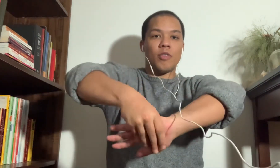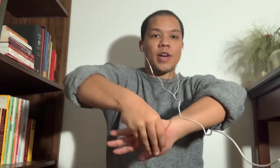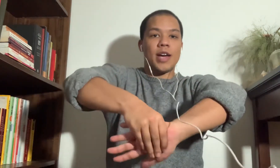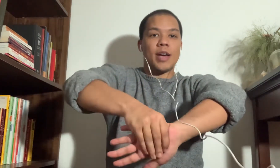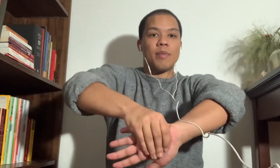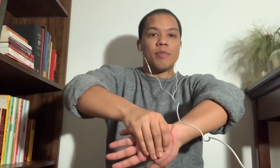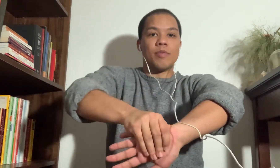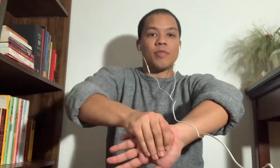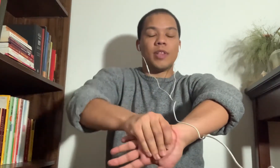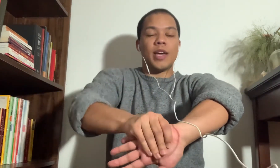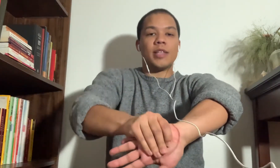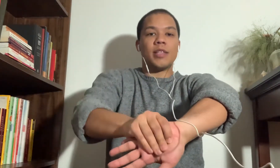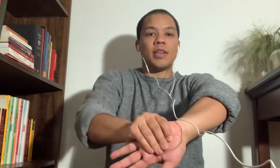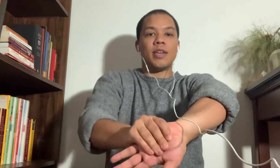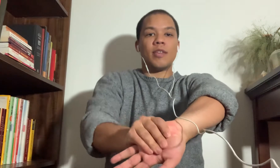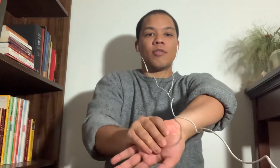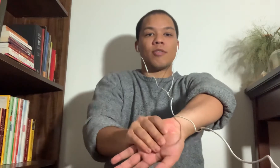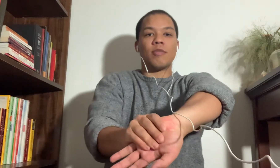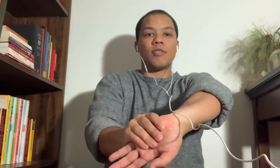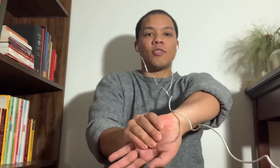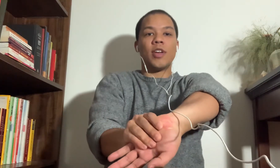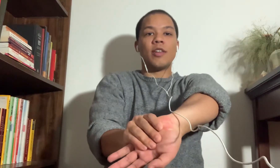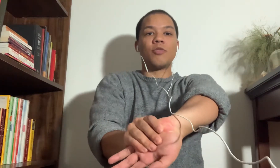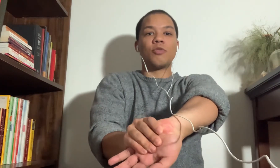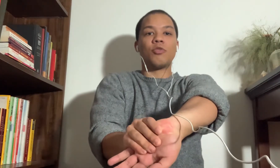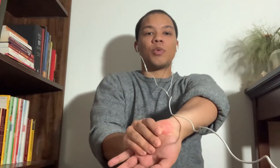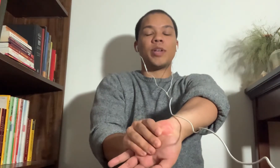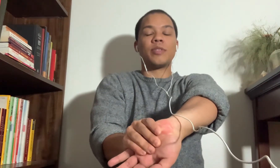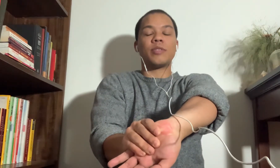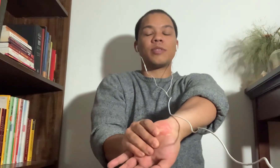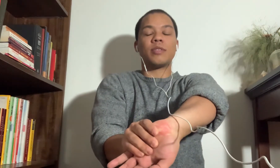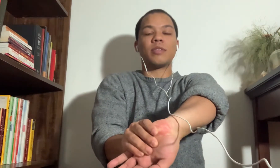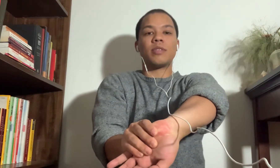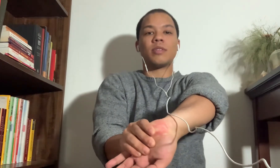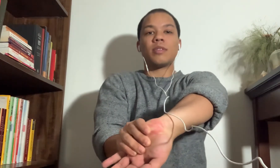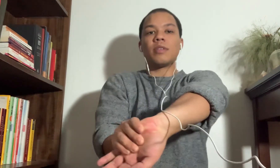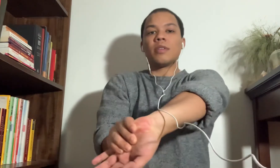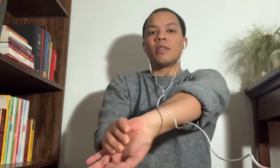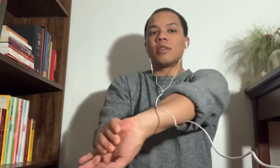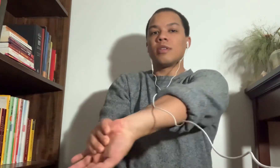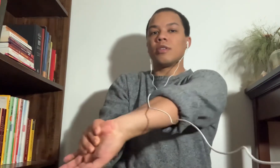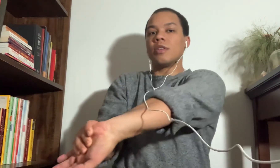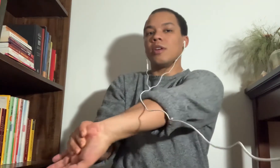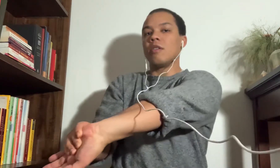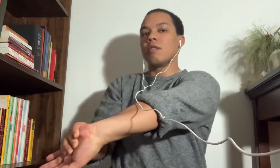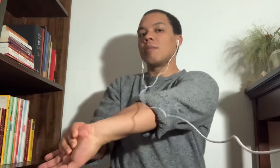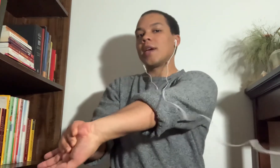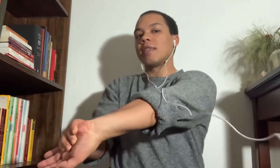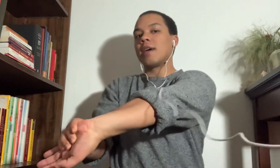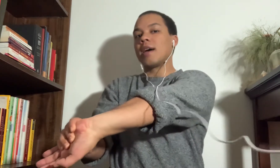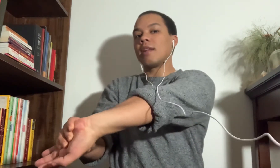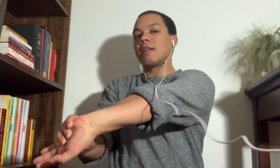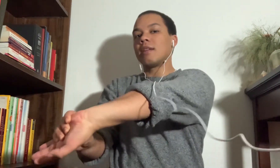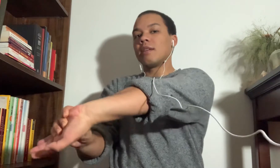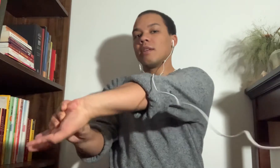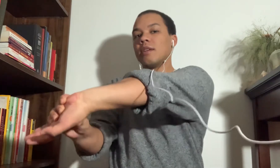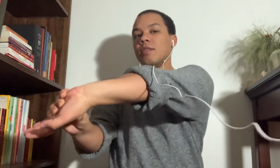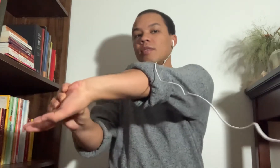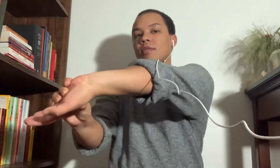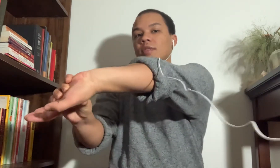Grabs lightly and just gives a gentle twist to the arm like that. You can see